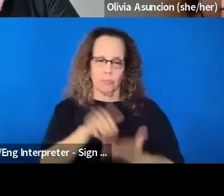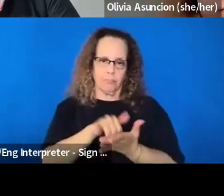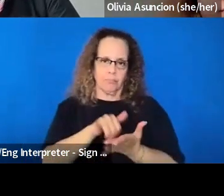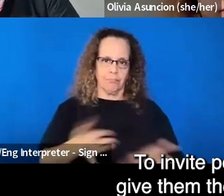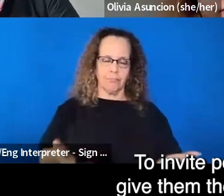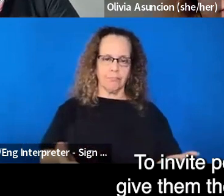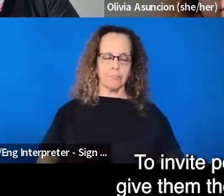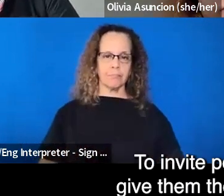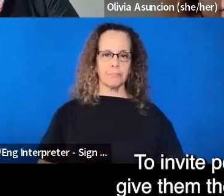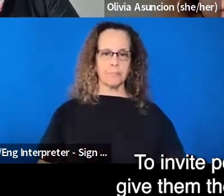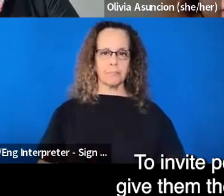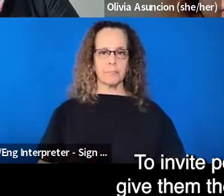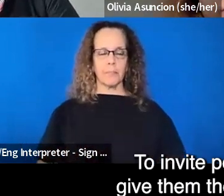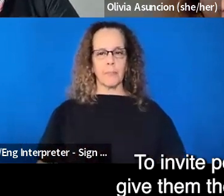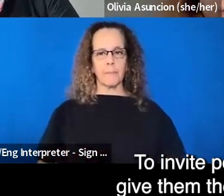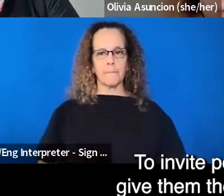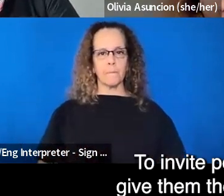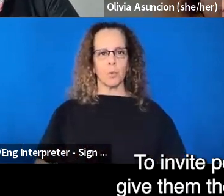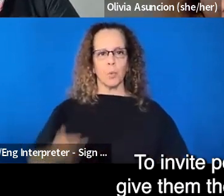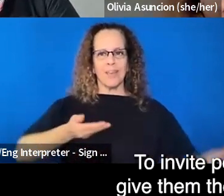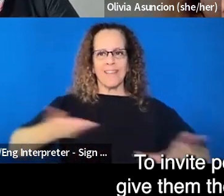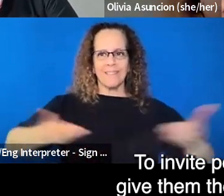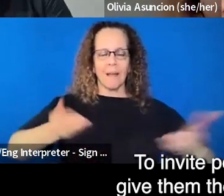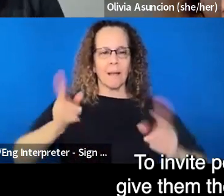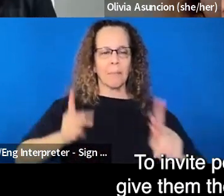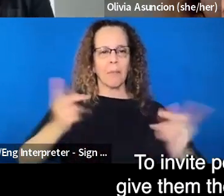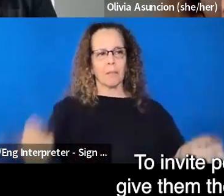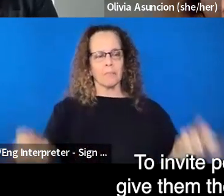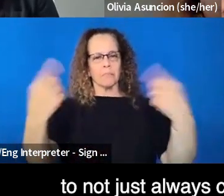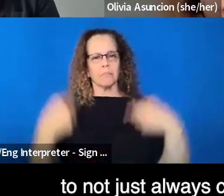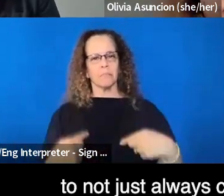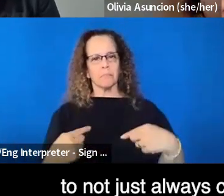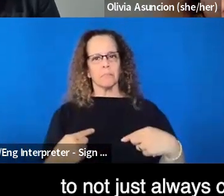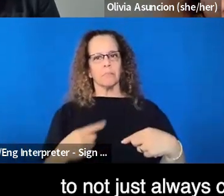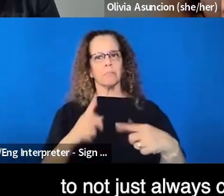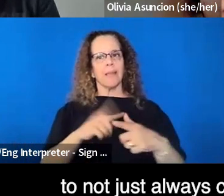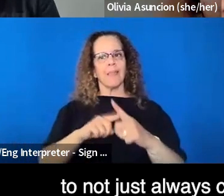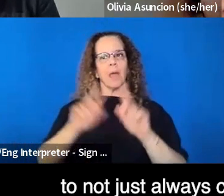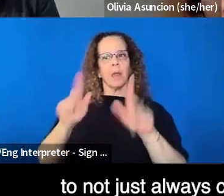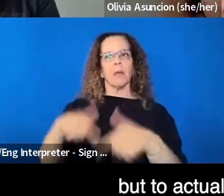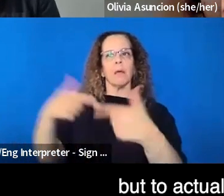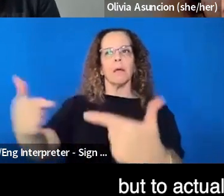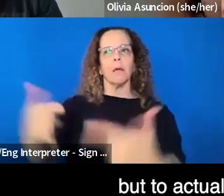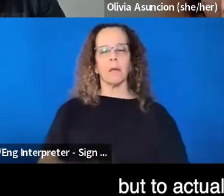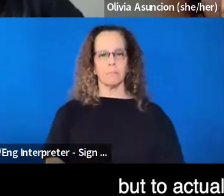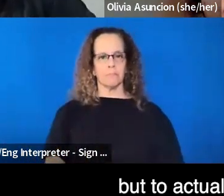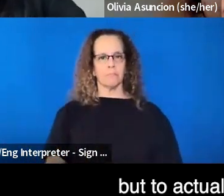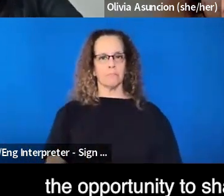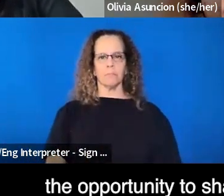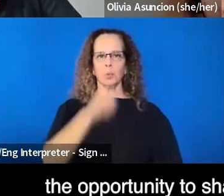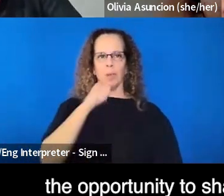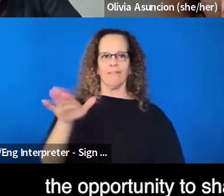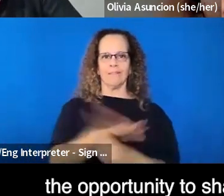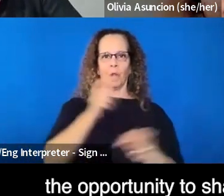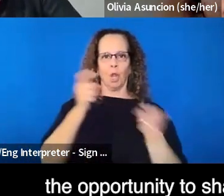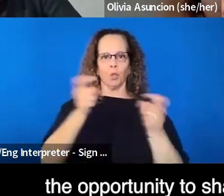um, to invite people in and give them the microphone to not just always control the questions, but to actually give